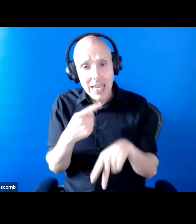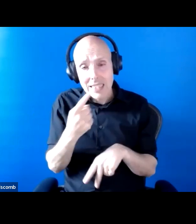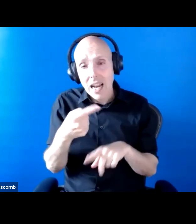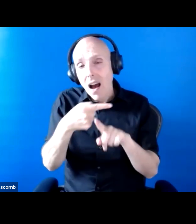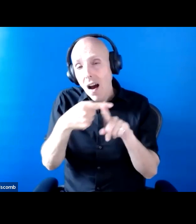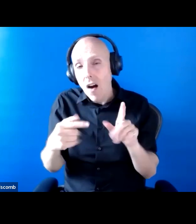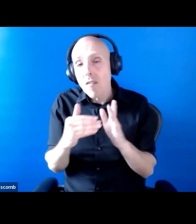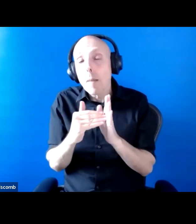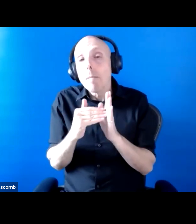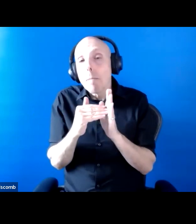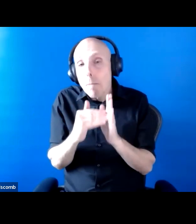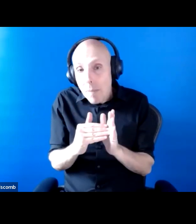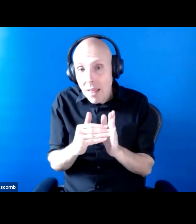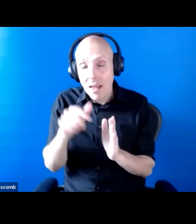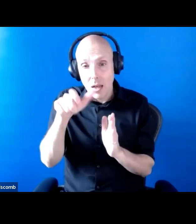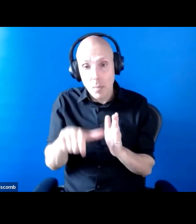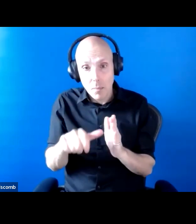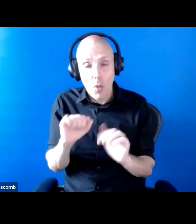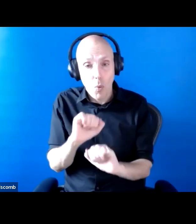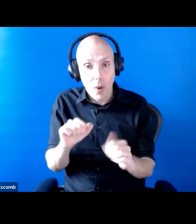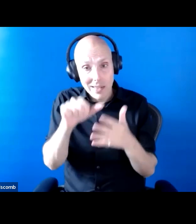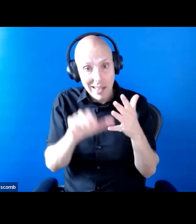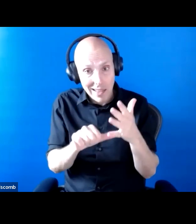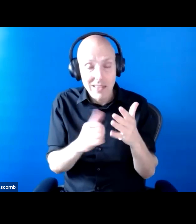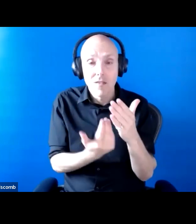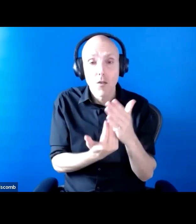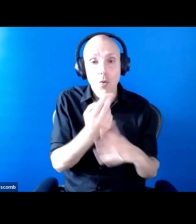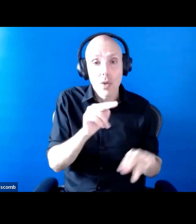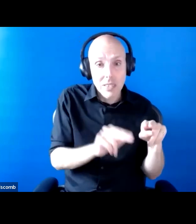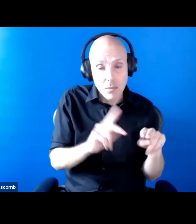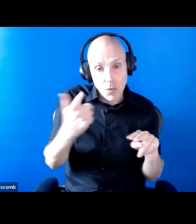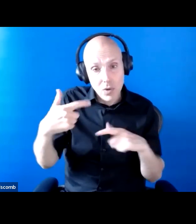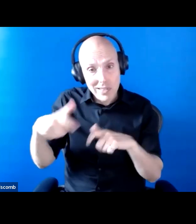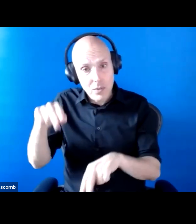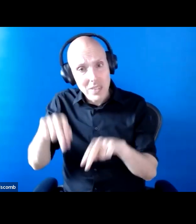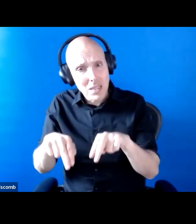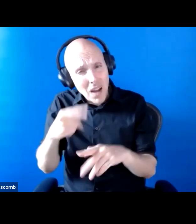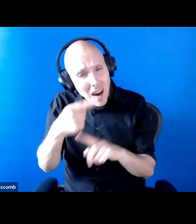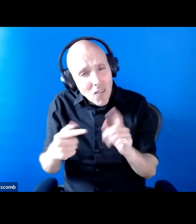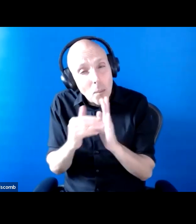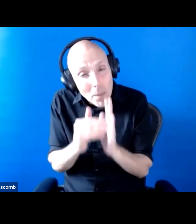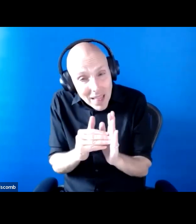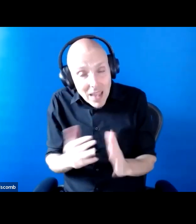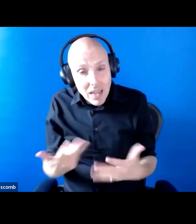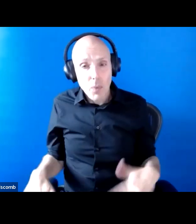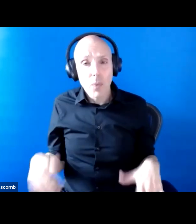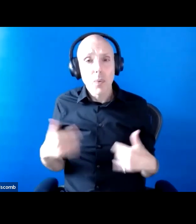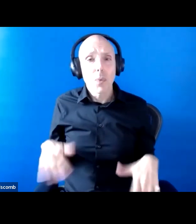either for new assessments or for continuing assessments. It's just like, incredible to think